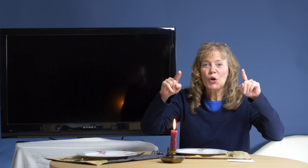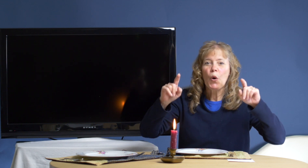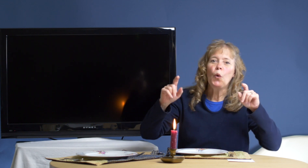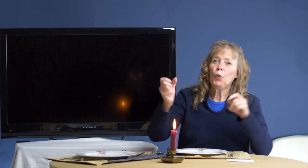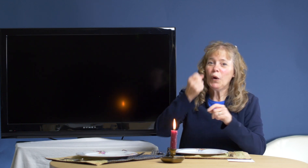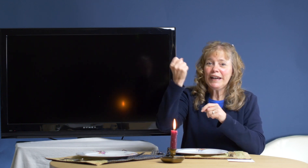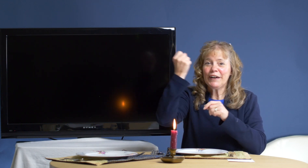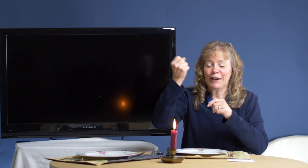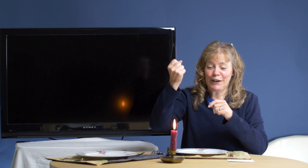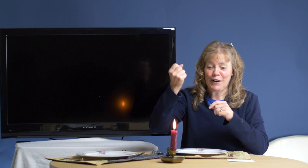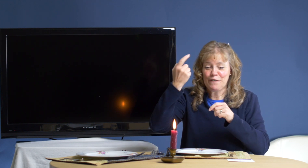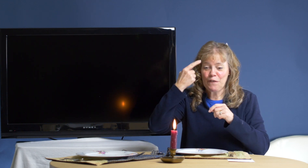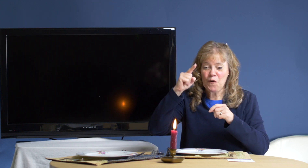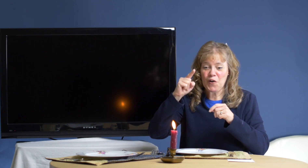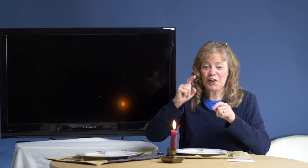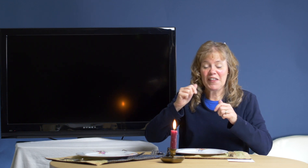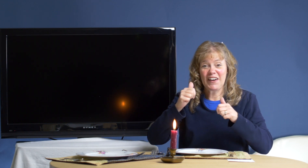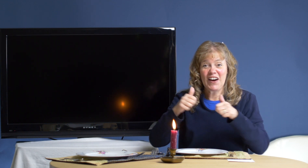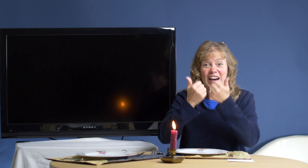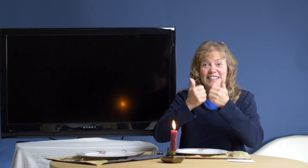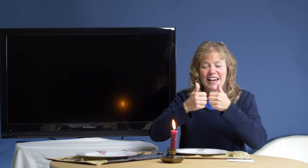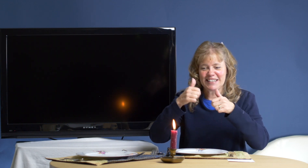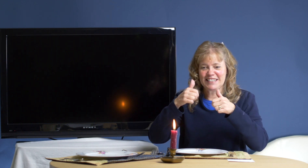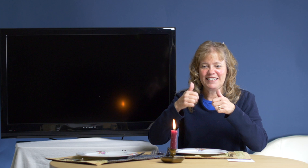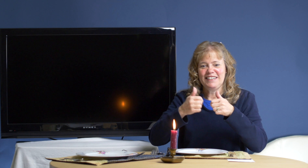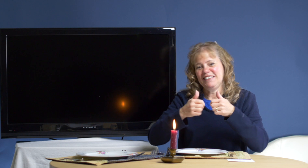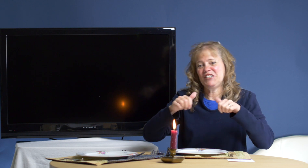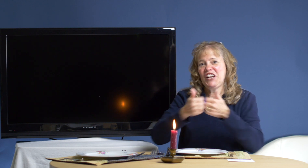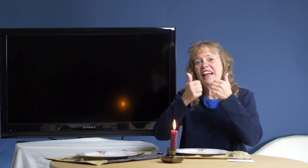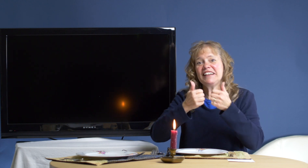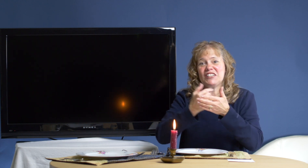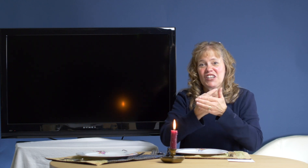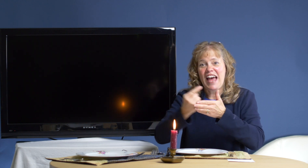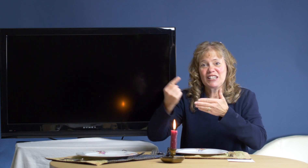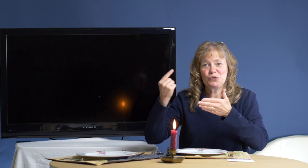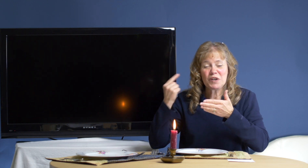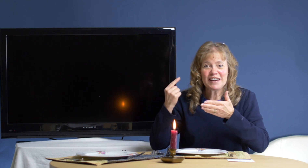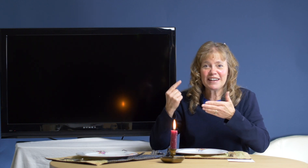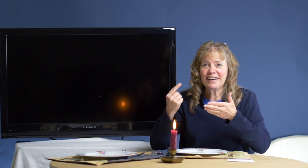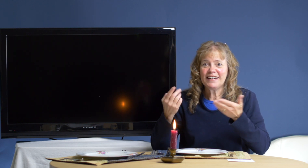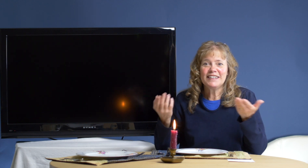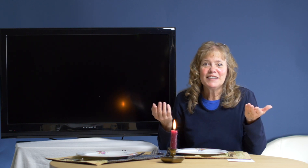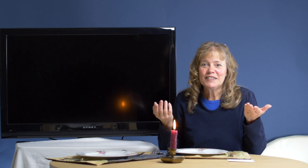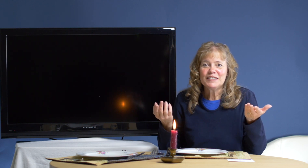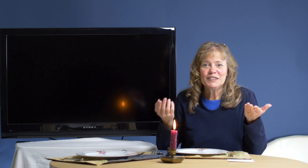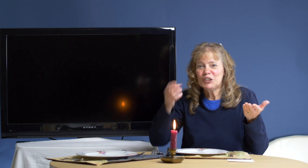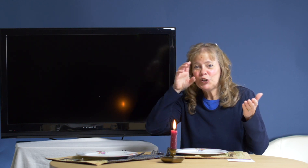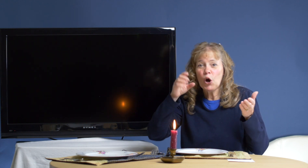winner for the contest, the challenge last week. You know,